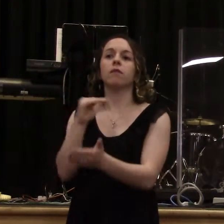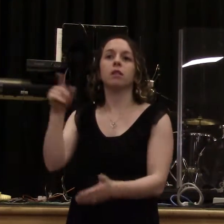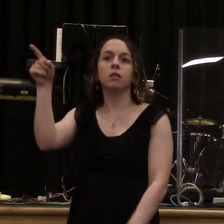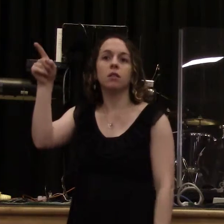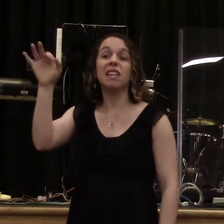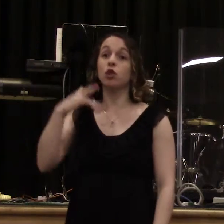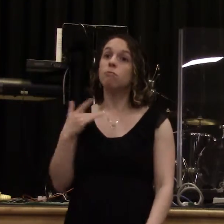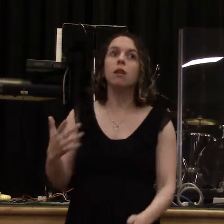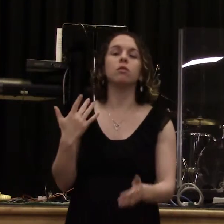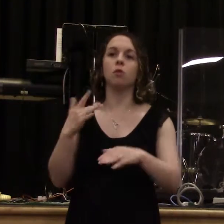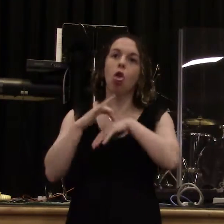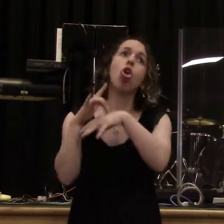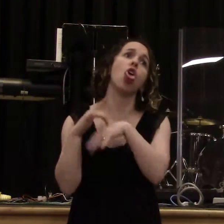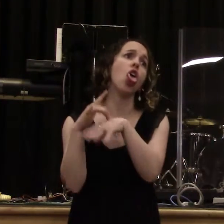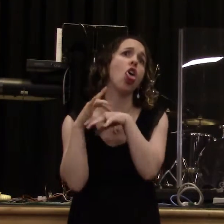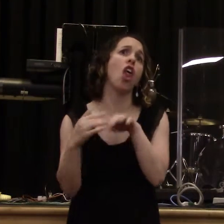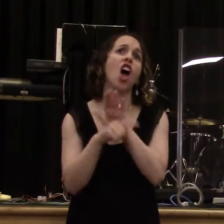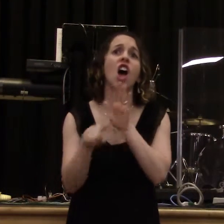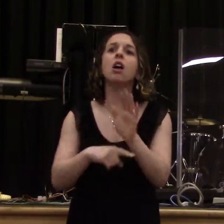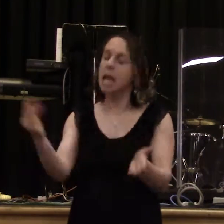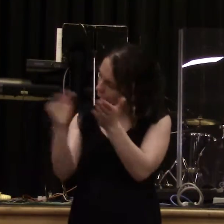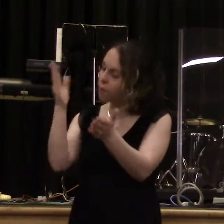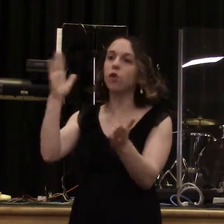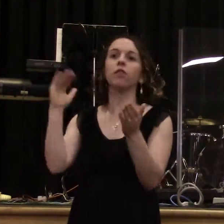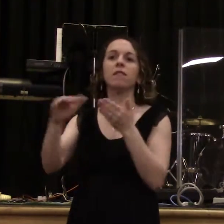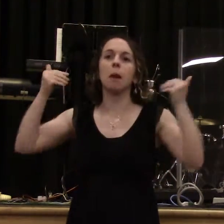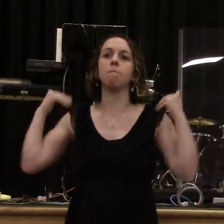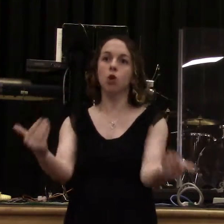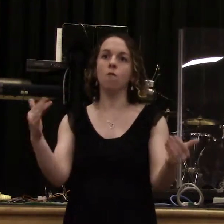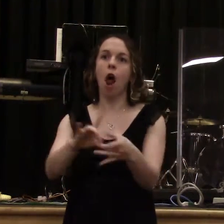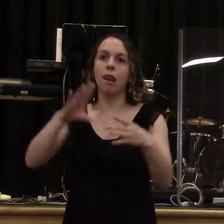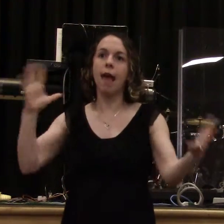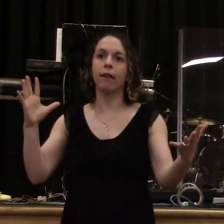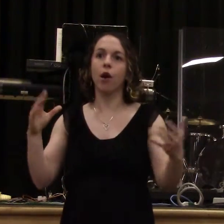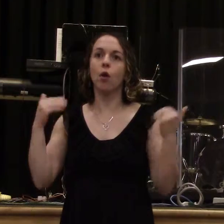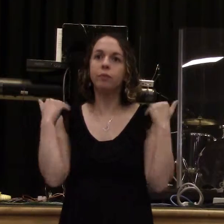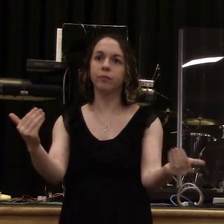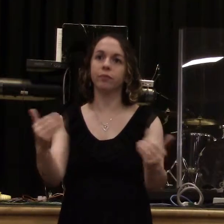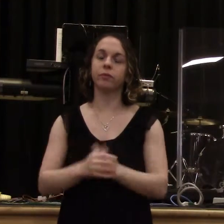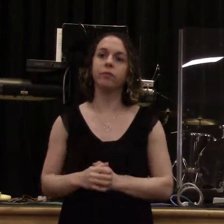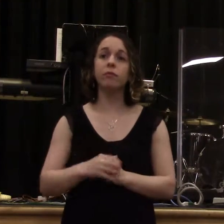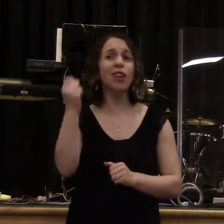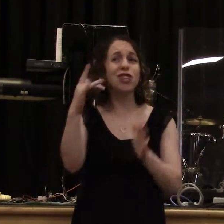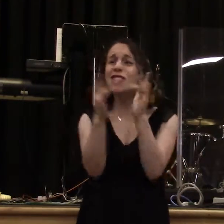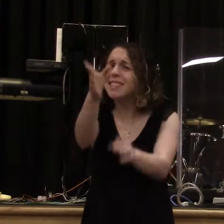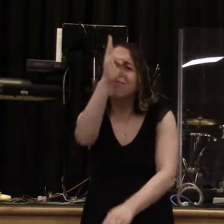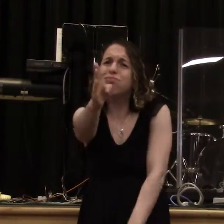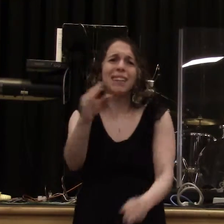Jesus says to him straight up. I love this about Jesus. He doesn't mince words. Don't you hate people that beat around